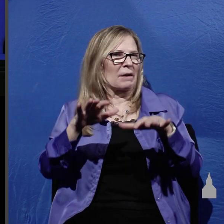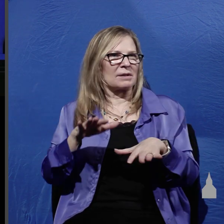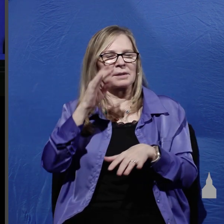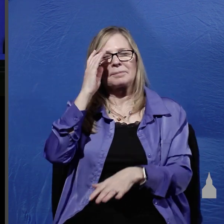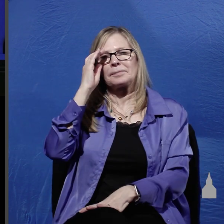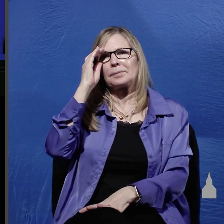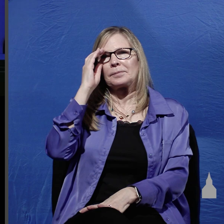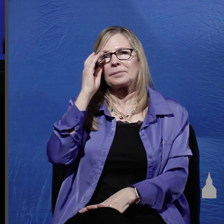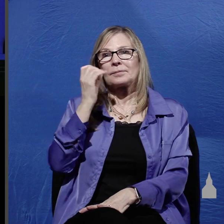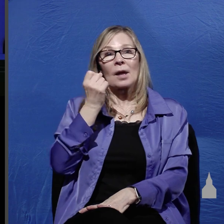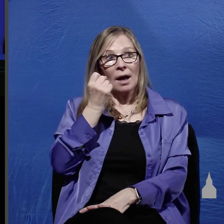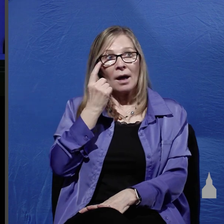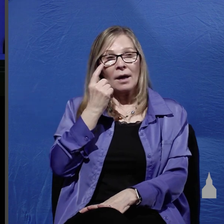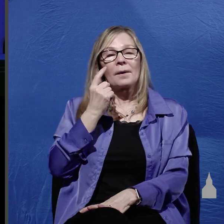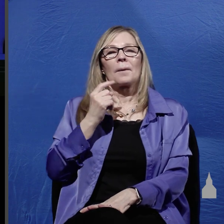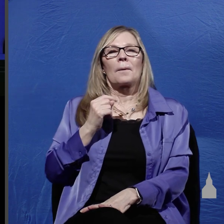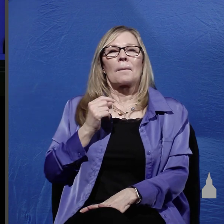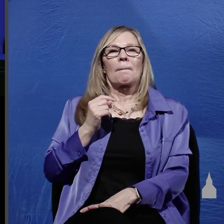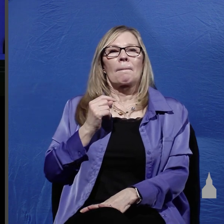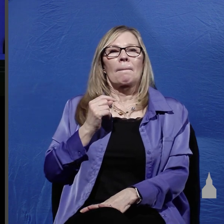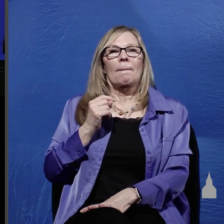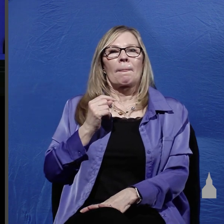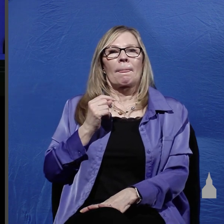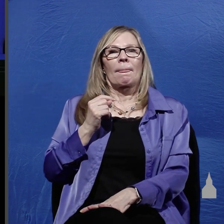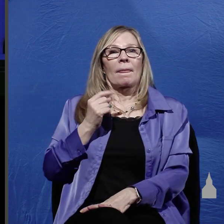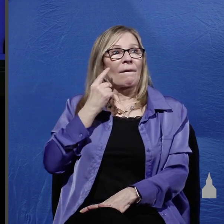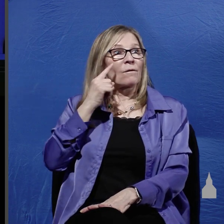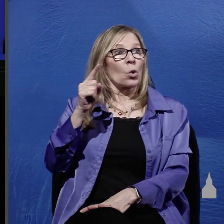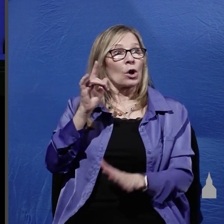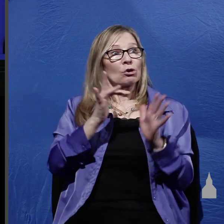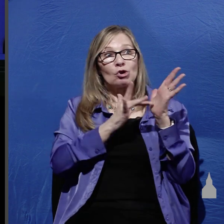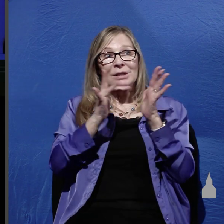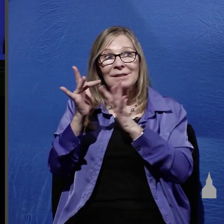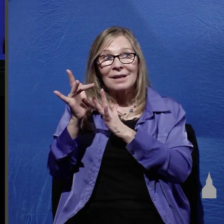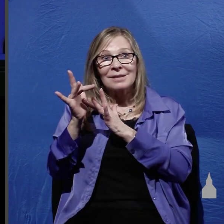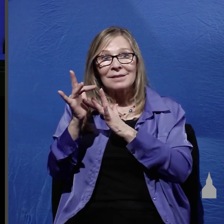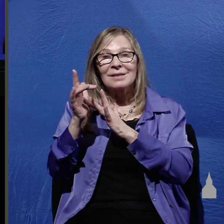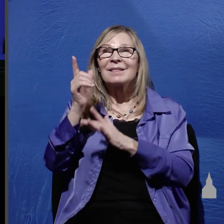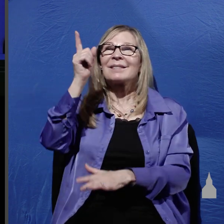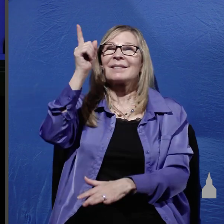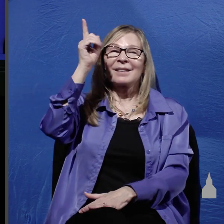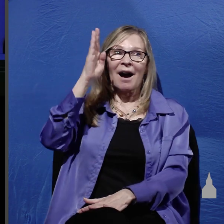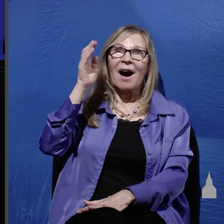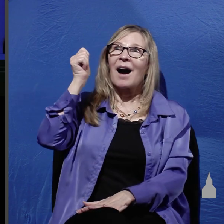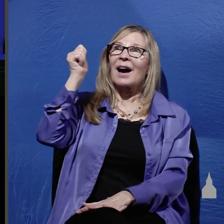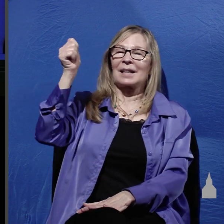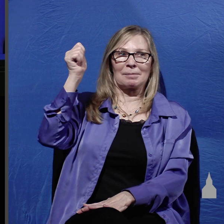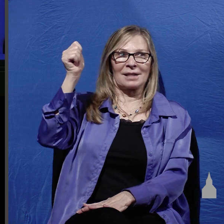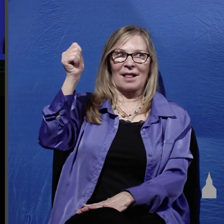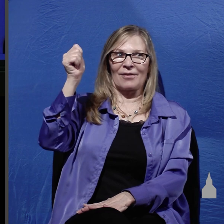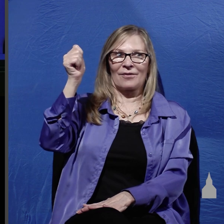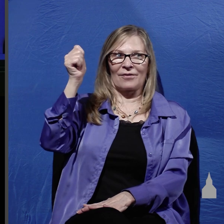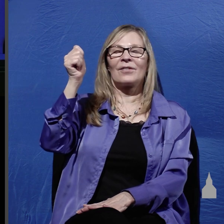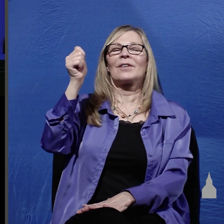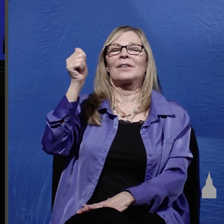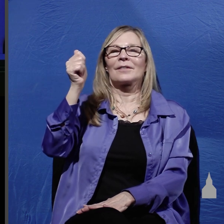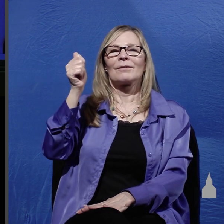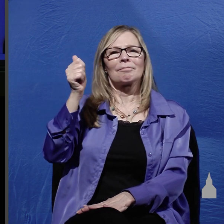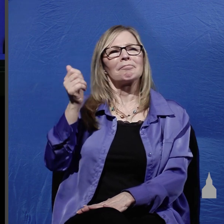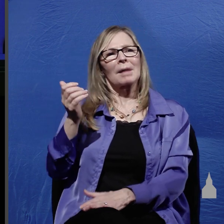however in the case of Jesus God intervened by raising up a wealthy man by the